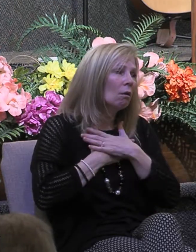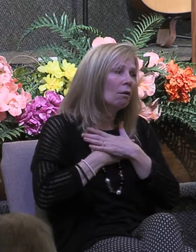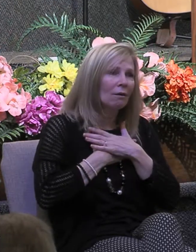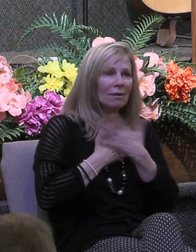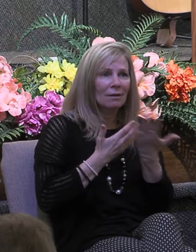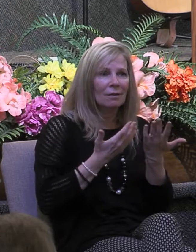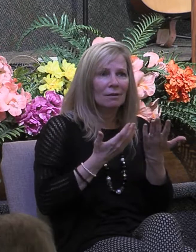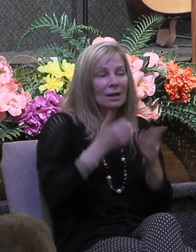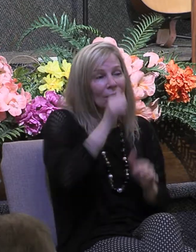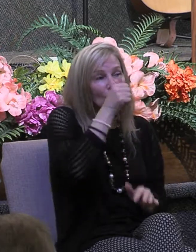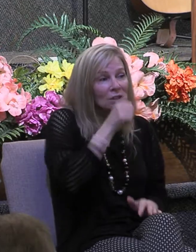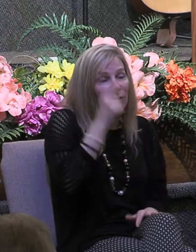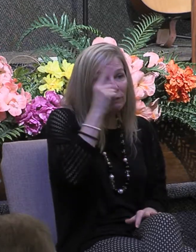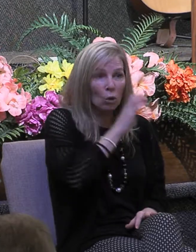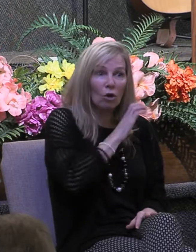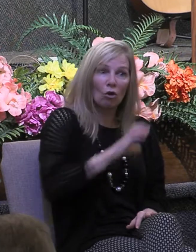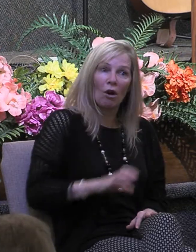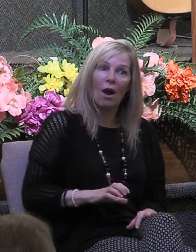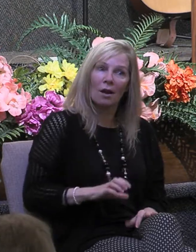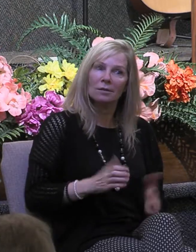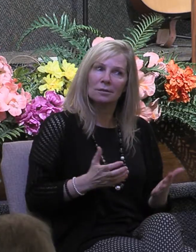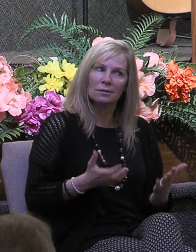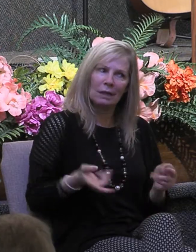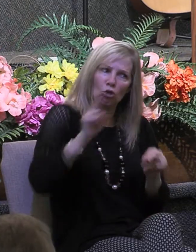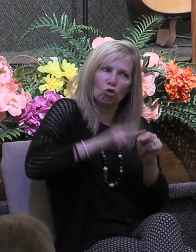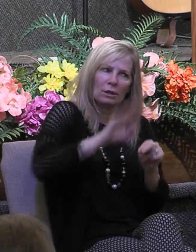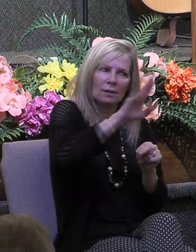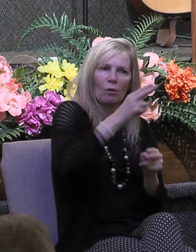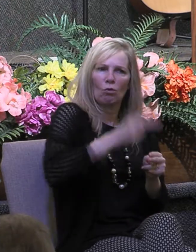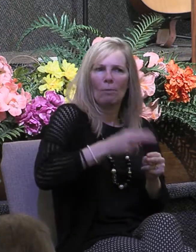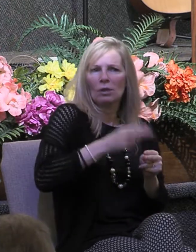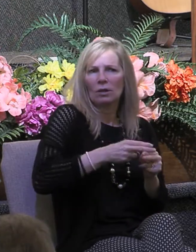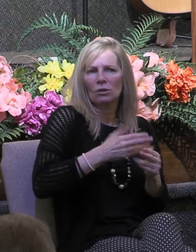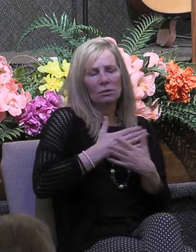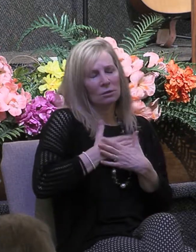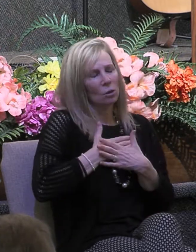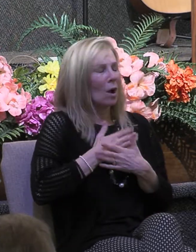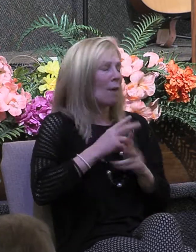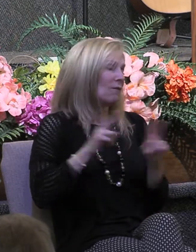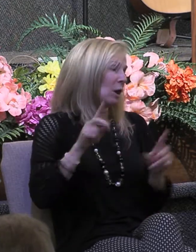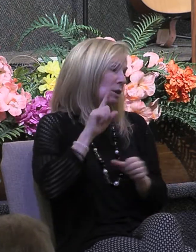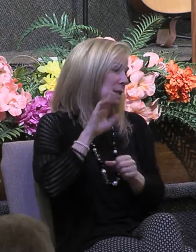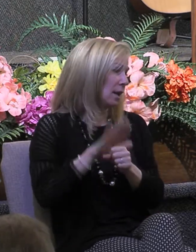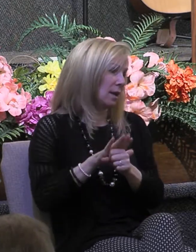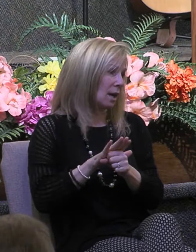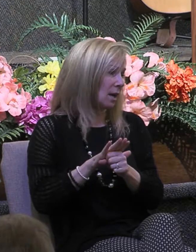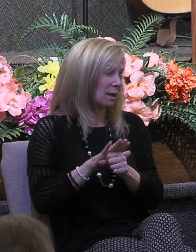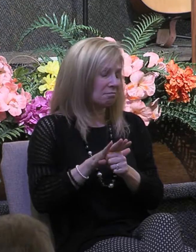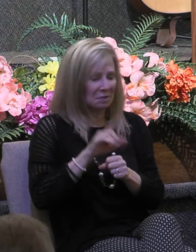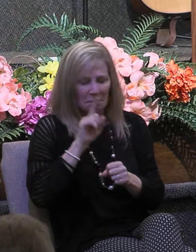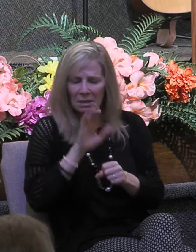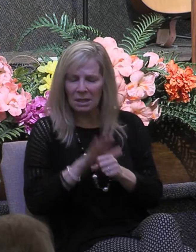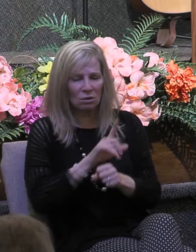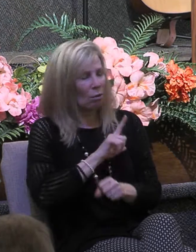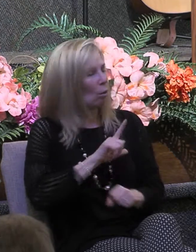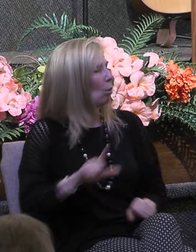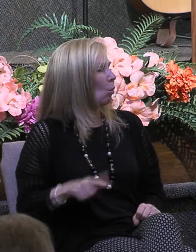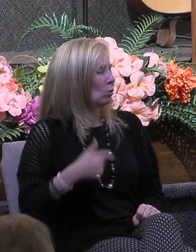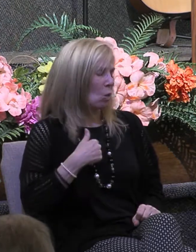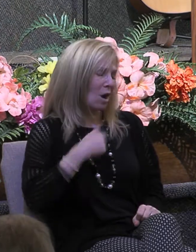Christ enhances their reputation as someone who is highly dedicated highly committed to the Lord so